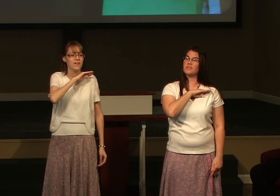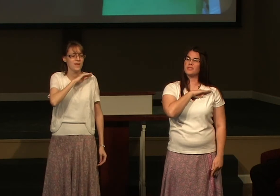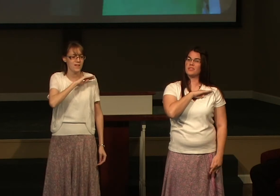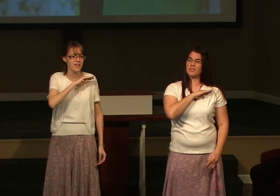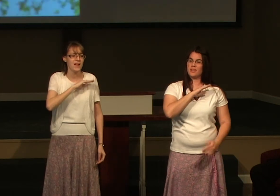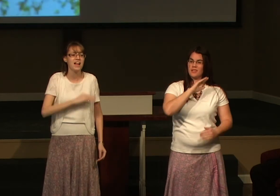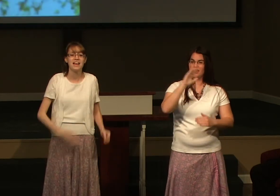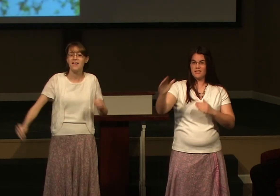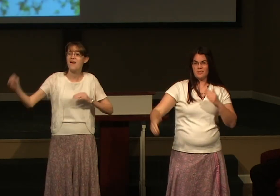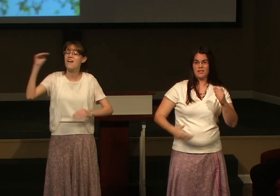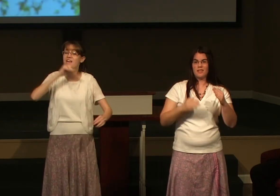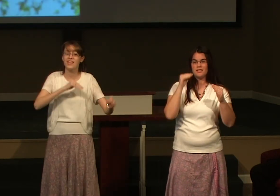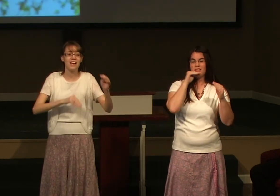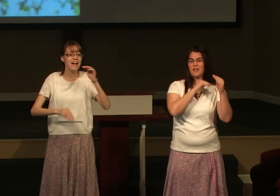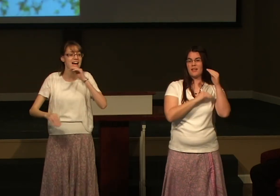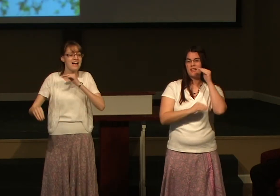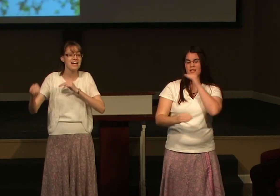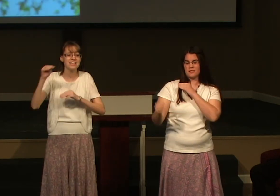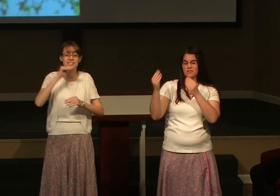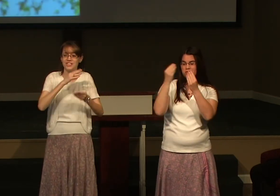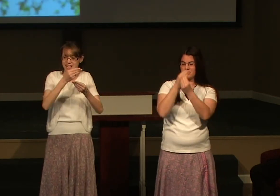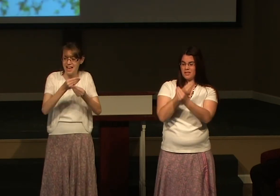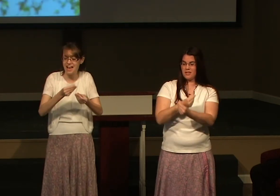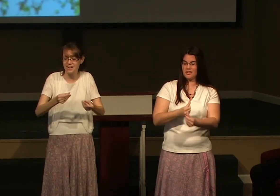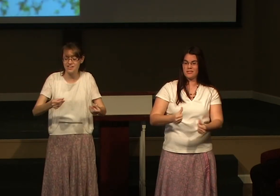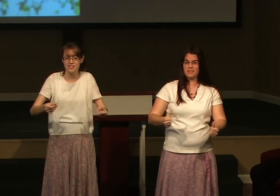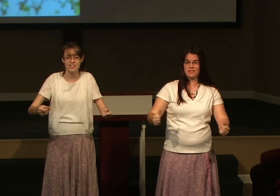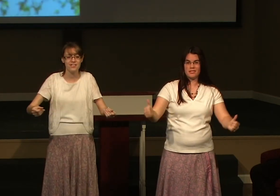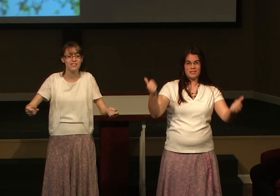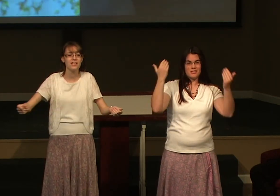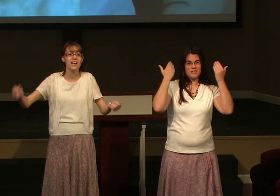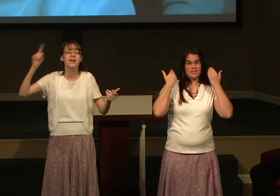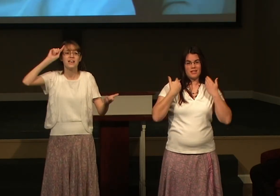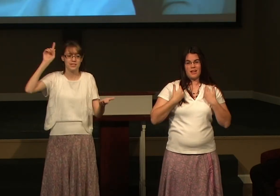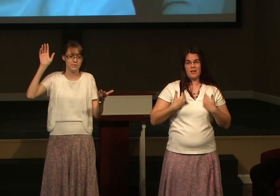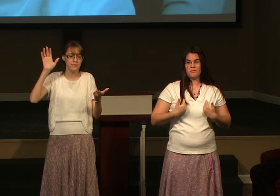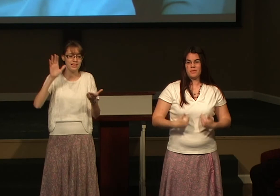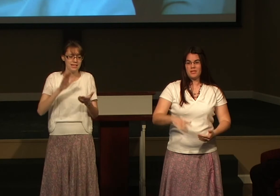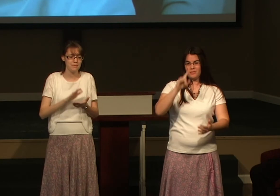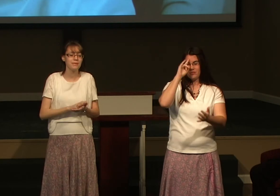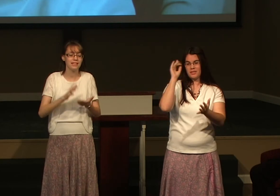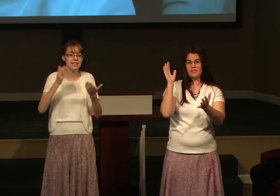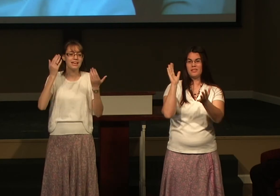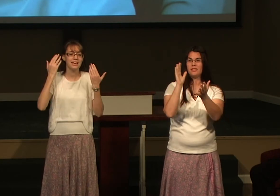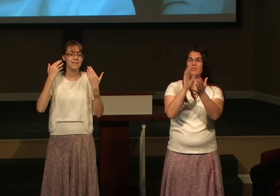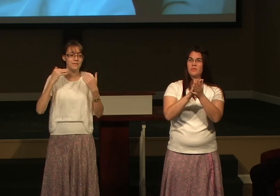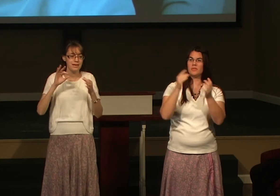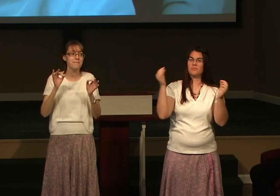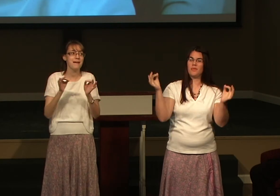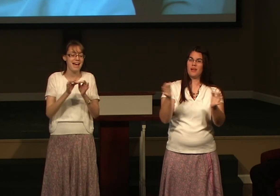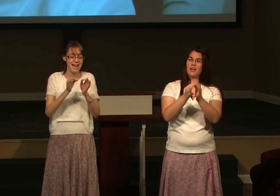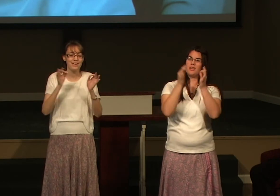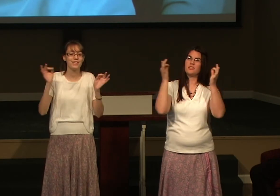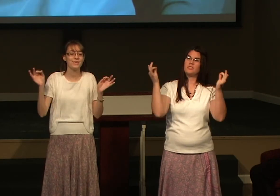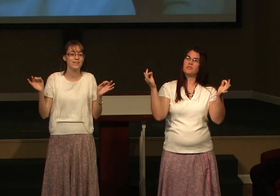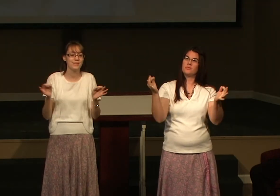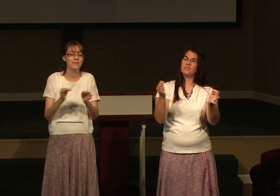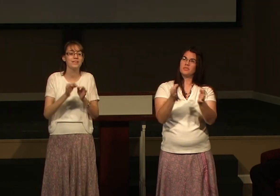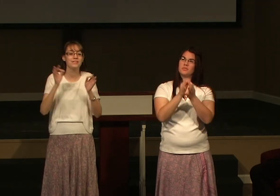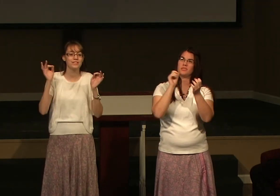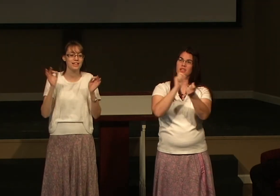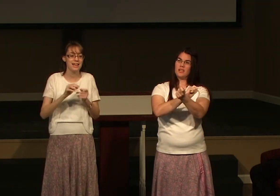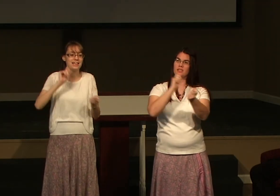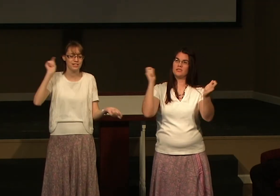And all the lies are shattered, and we believe we We better,